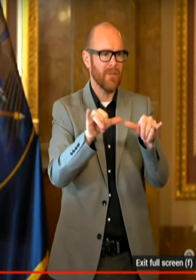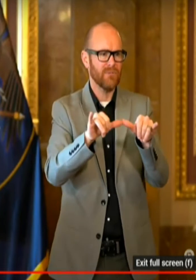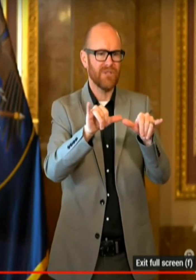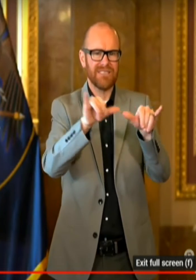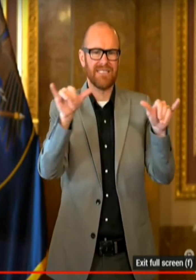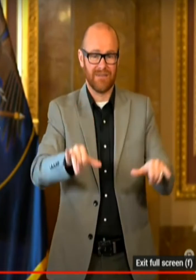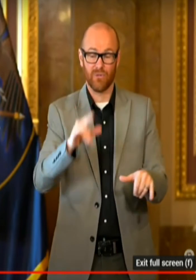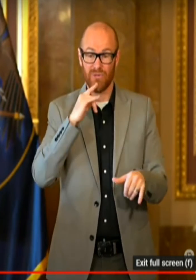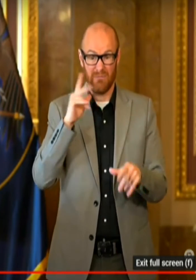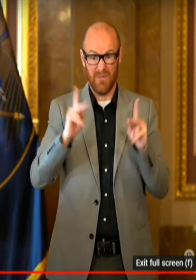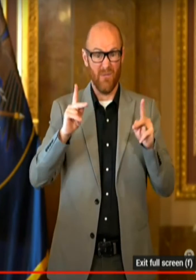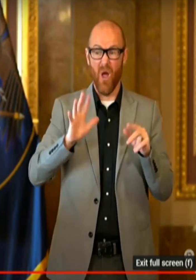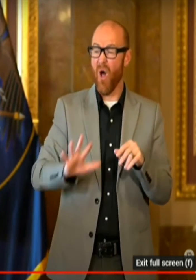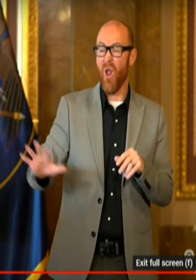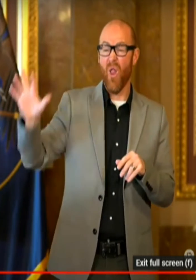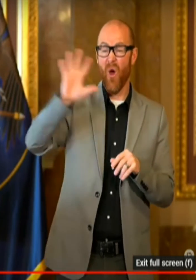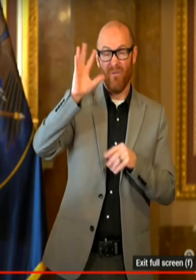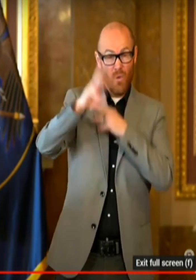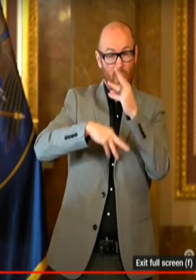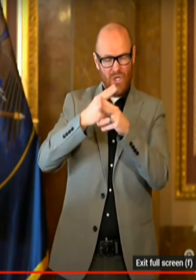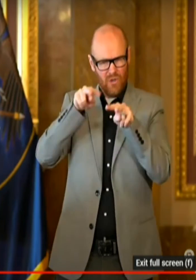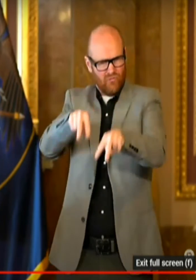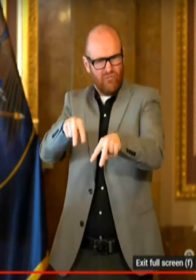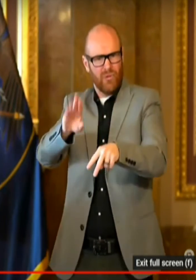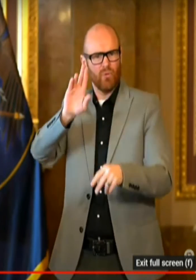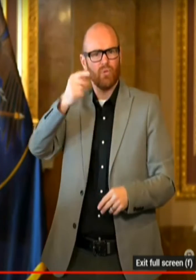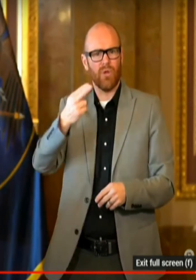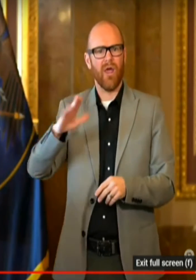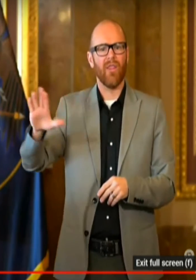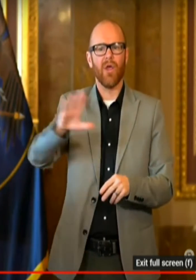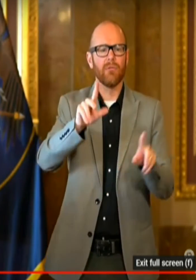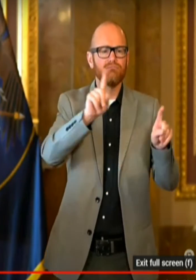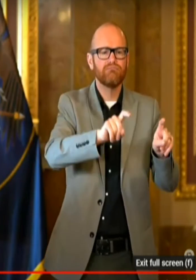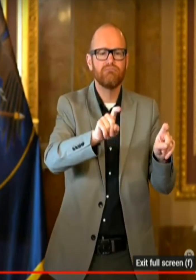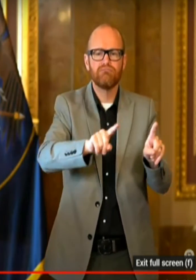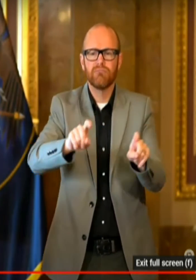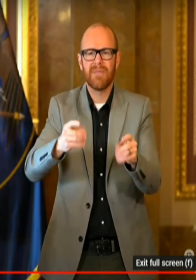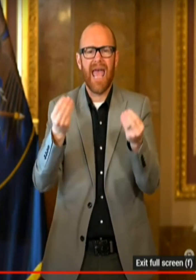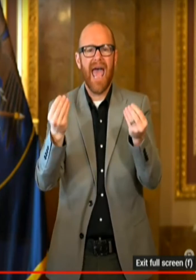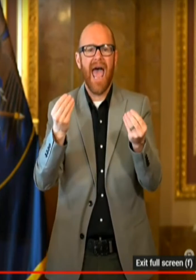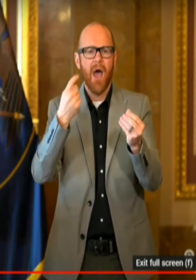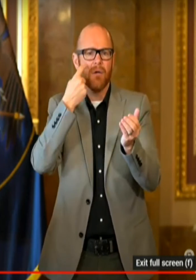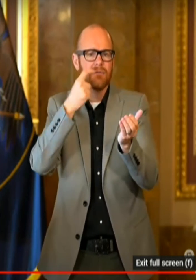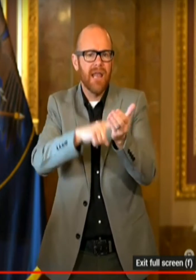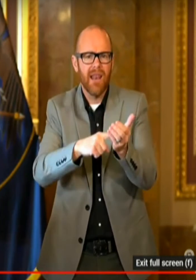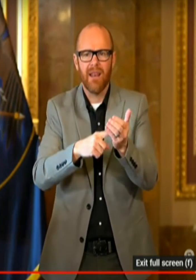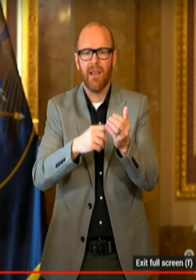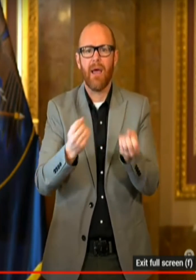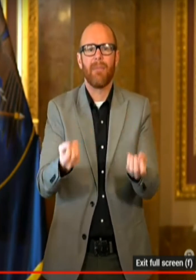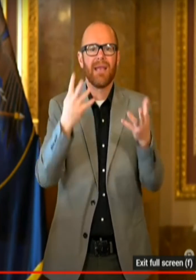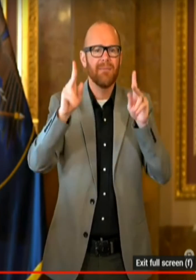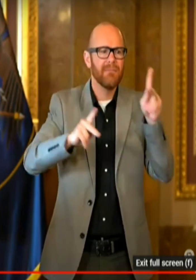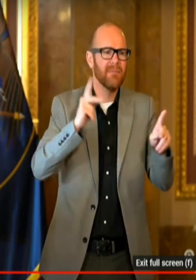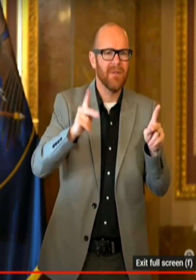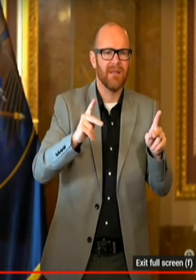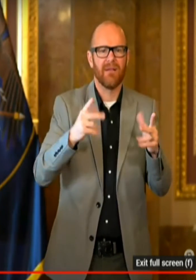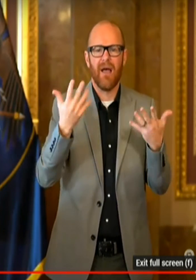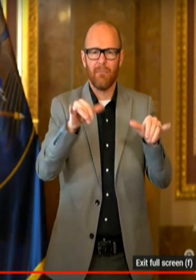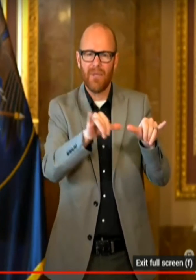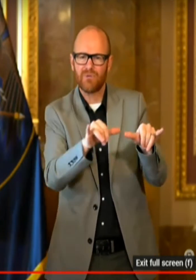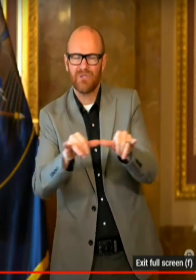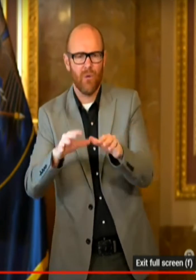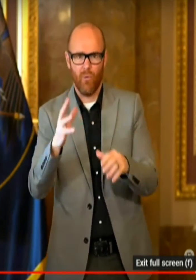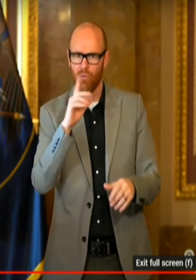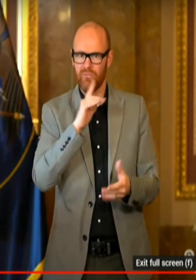recognized for a long time. We were doing surveillance on these Omicron variants before many other states and at a much higher rate. So